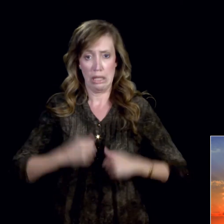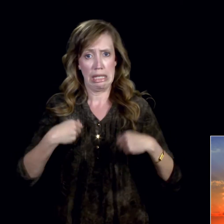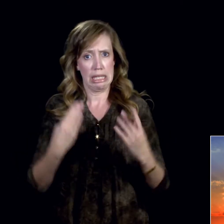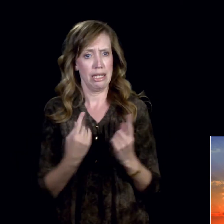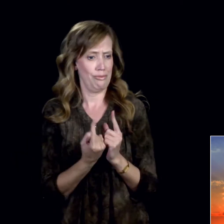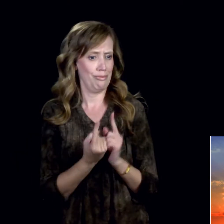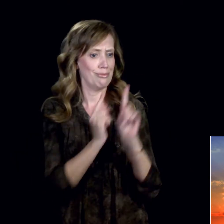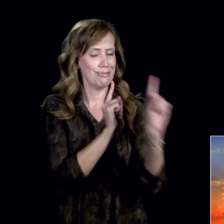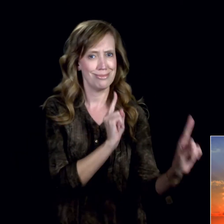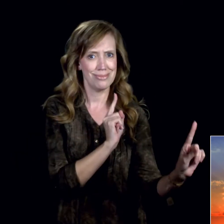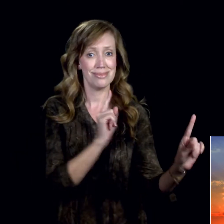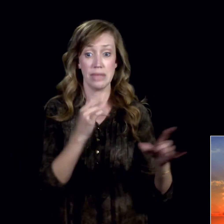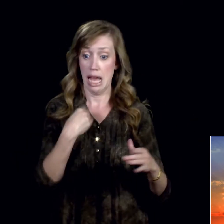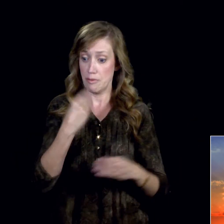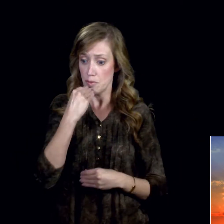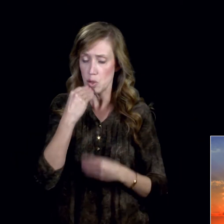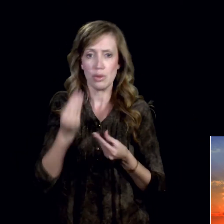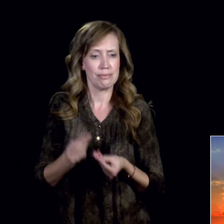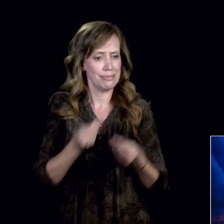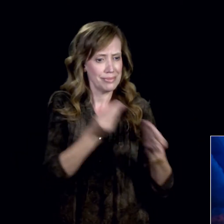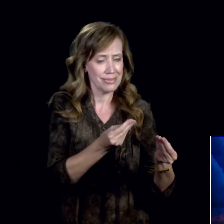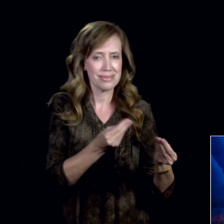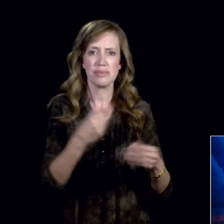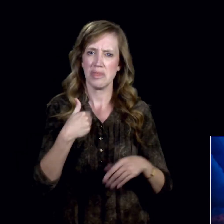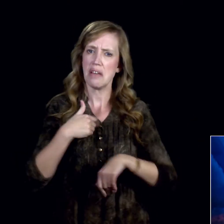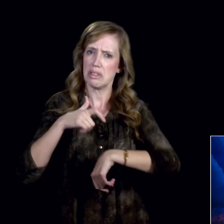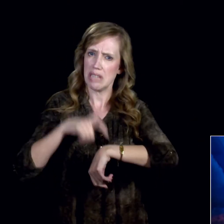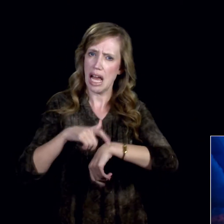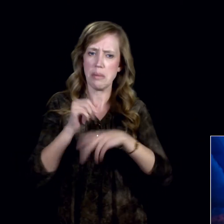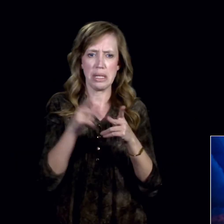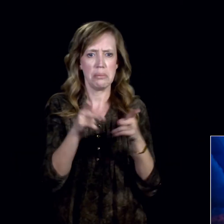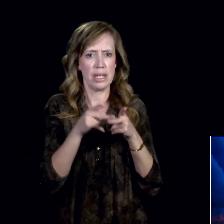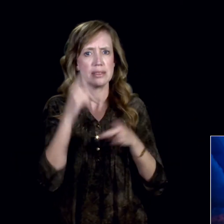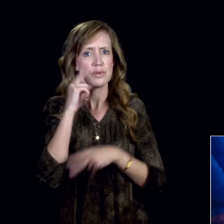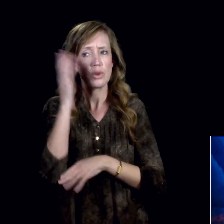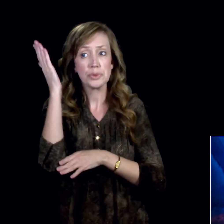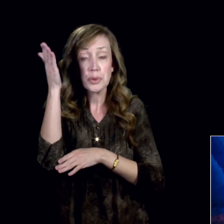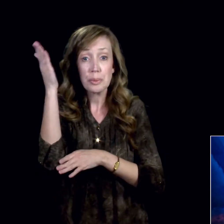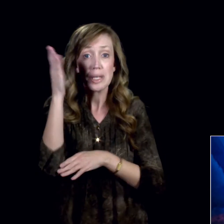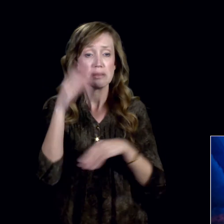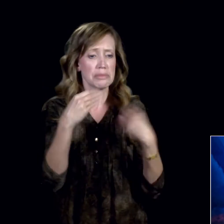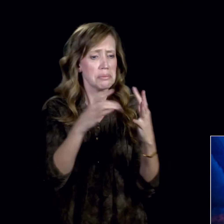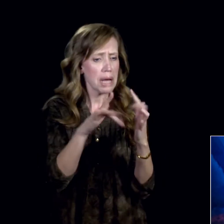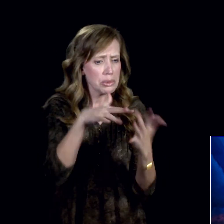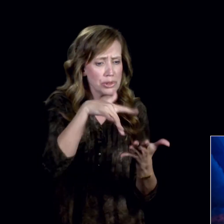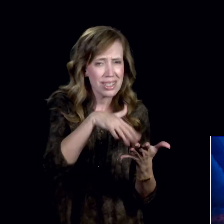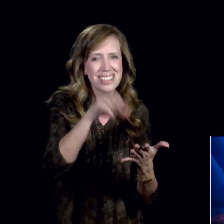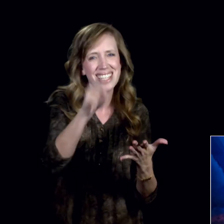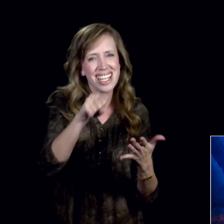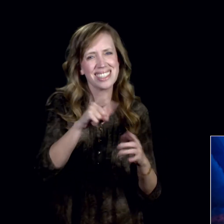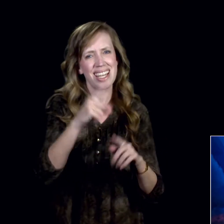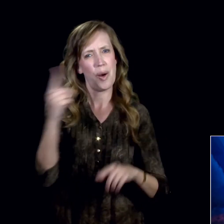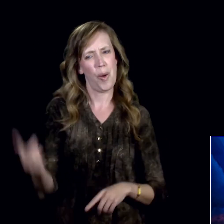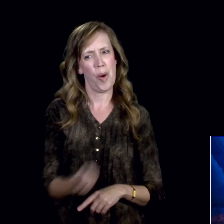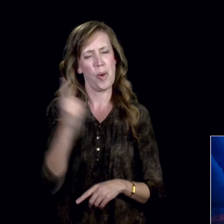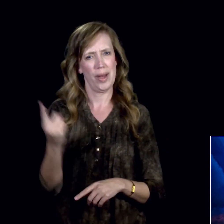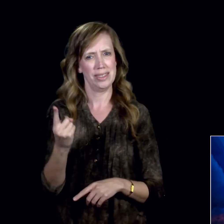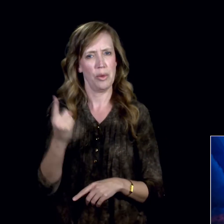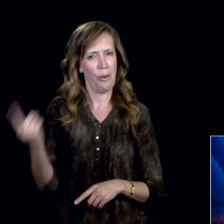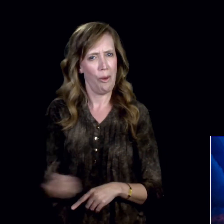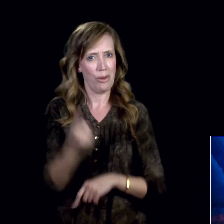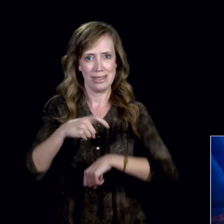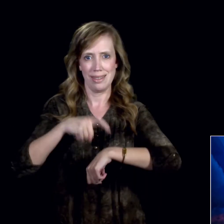And he who has food, let him do likewise. There's a time for sermons and definitely a time for Bible studies, but there's never not a time